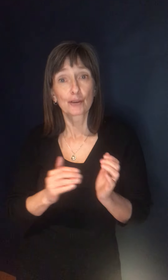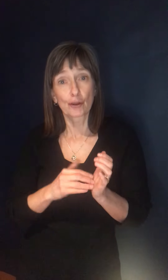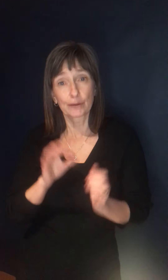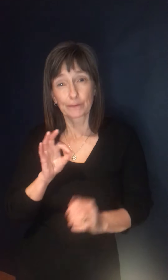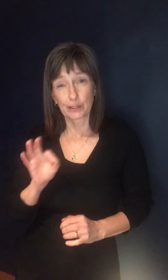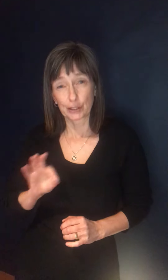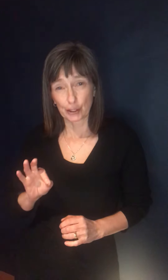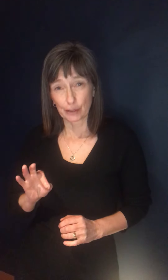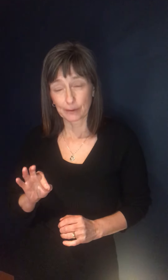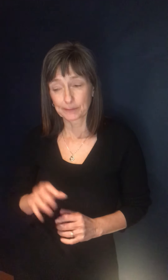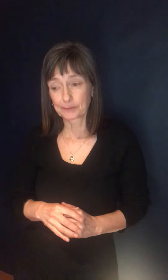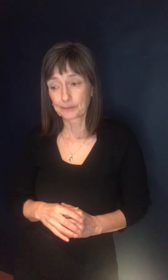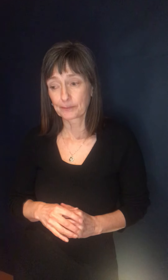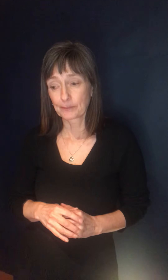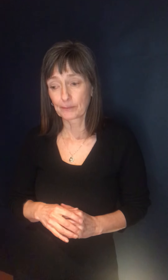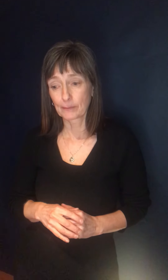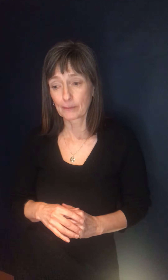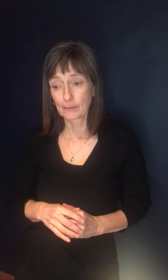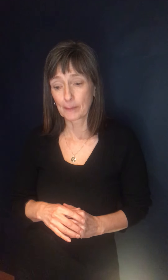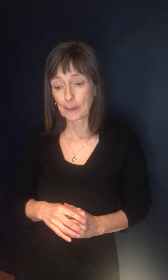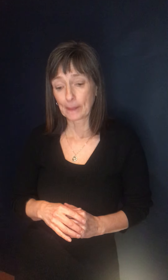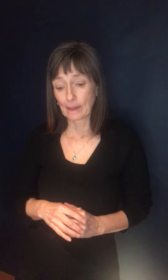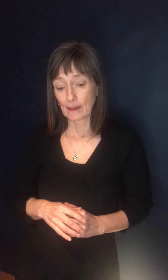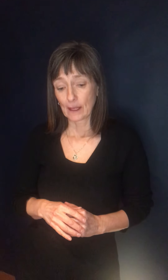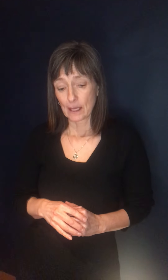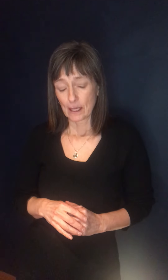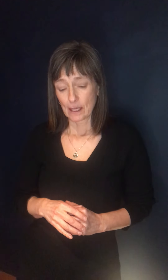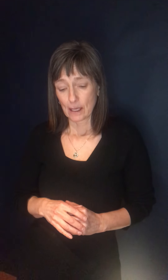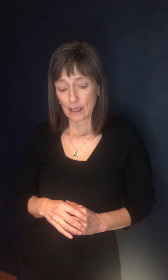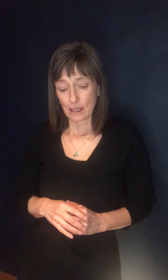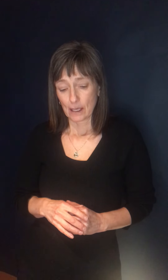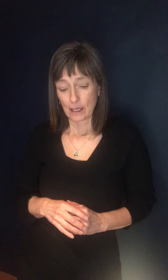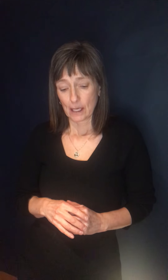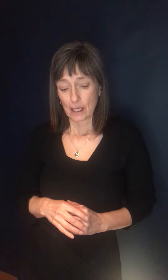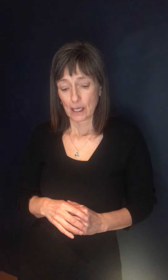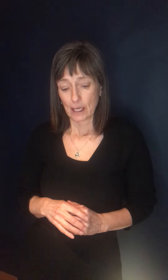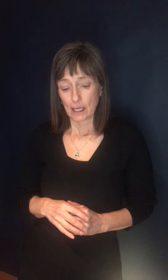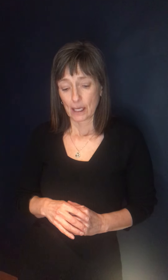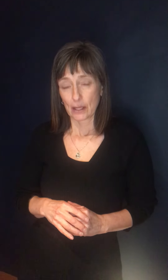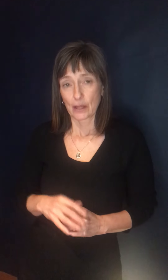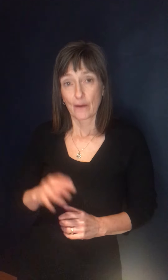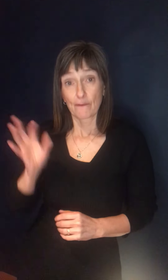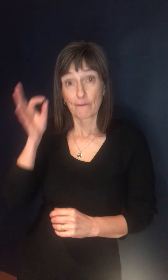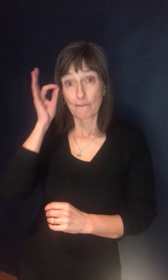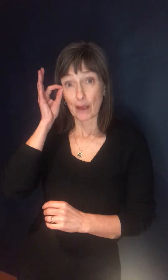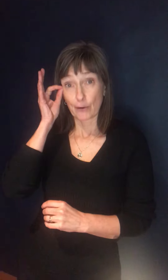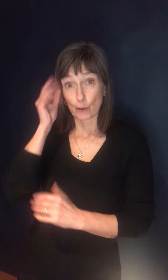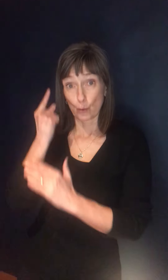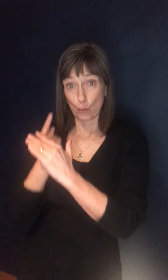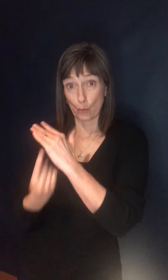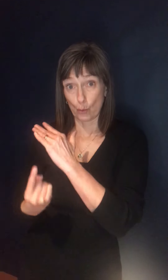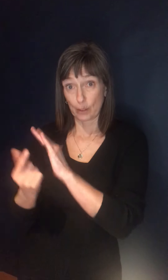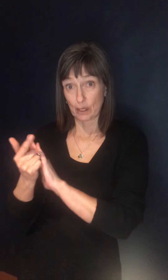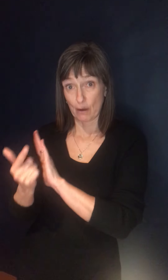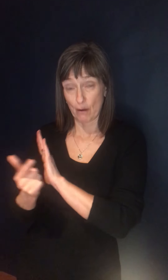question. Uh, is it fair for me to say that the federal quarantine law is not the only consideration,